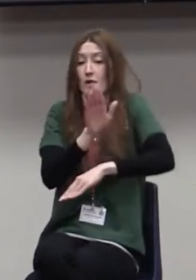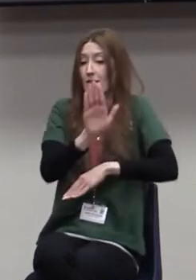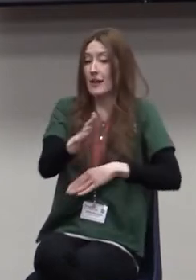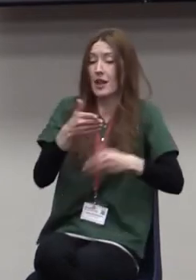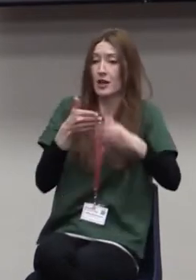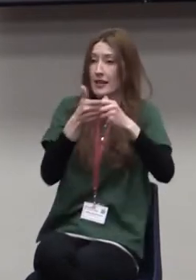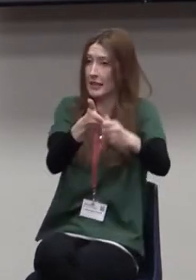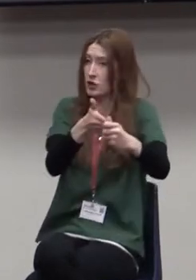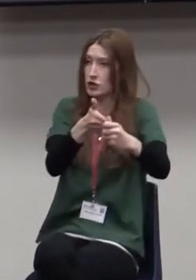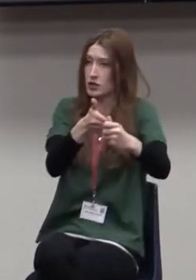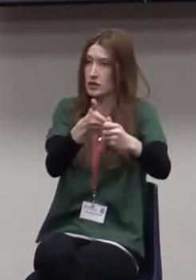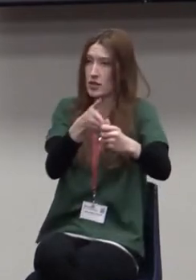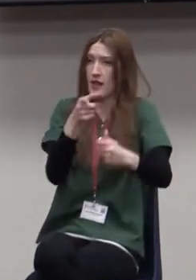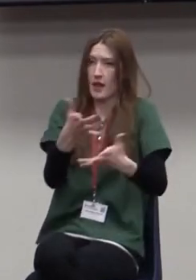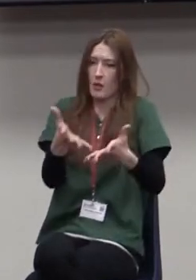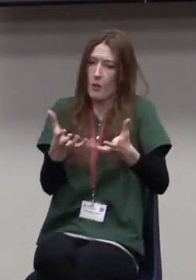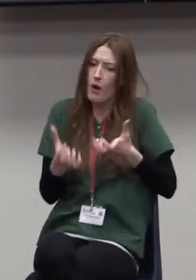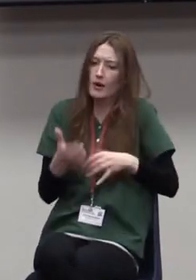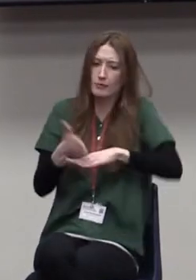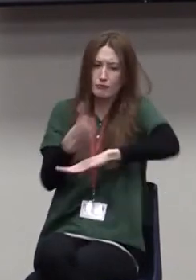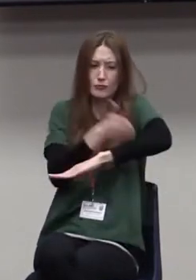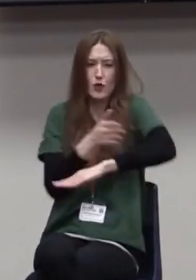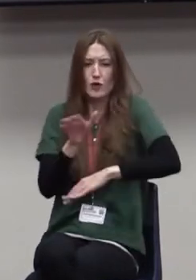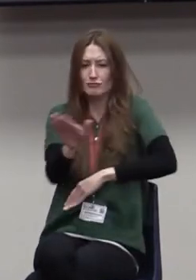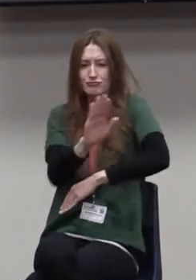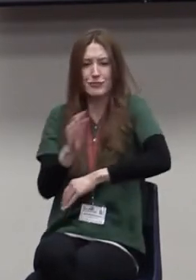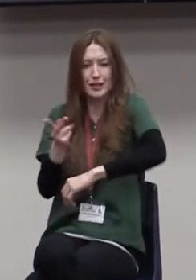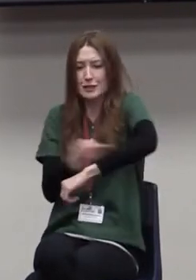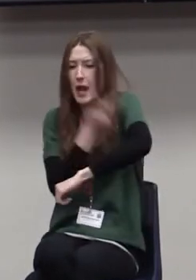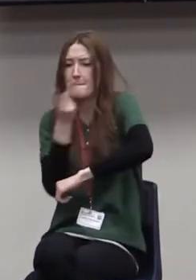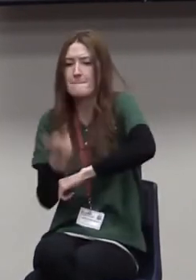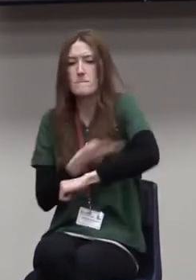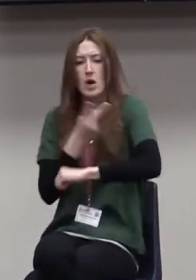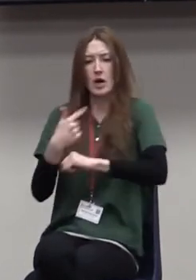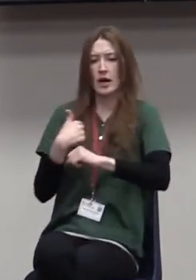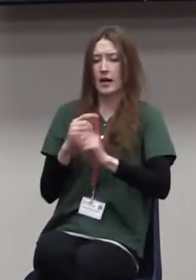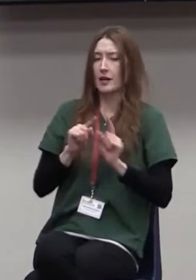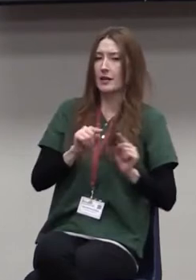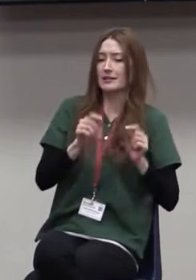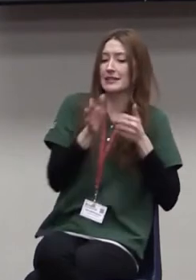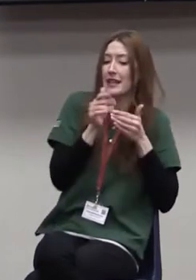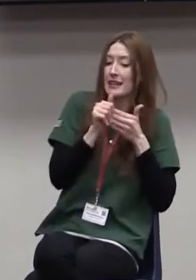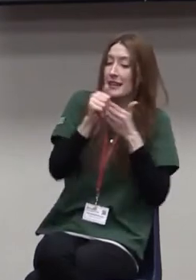grow as leaders. They want to improve in their shepherding and how to help this congregation get to heaven.